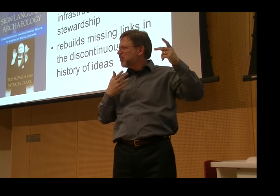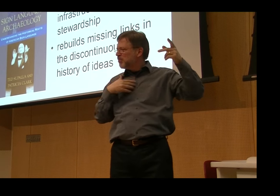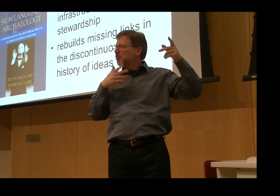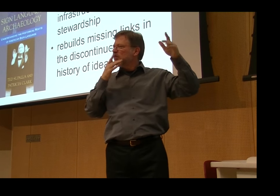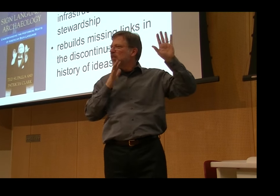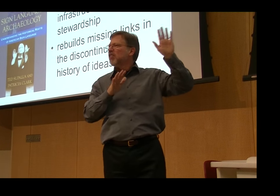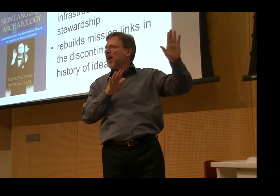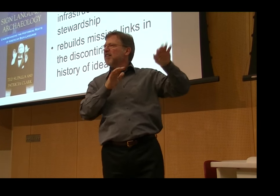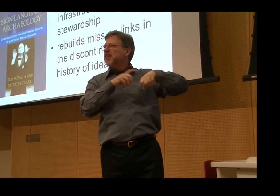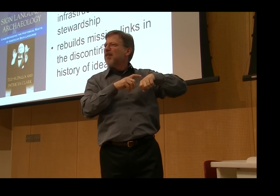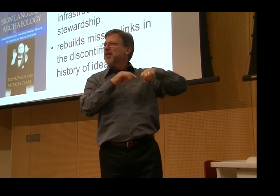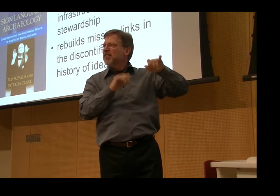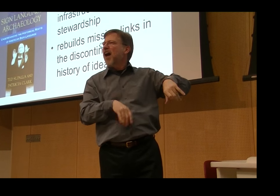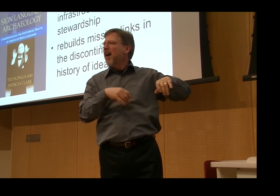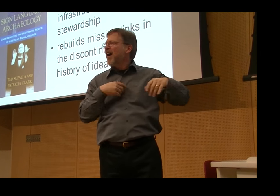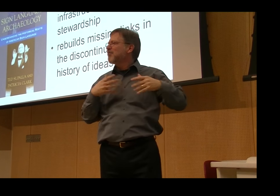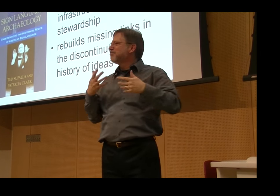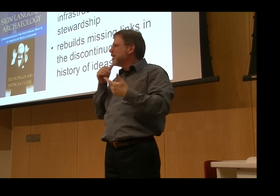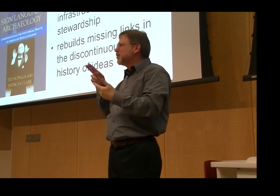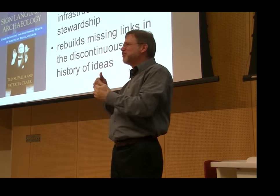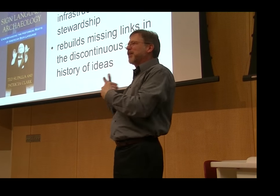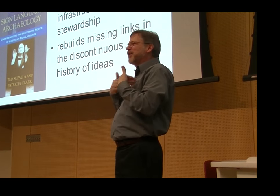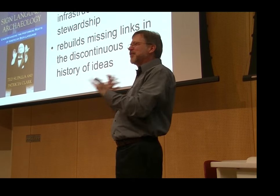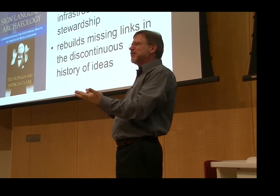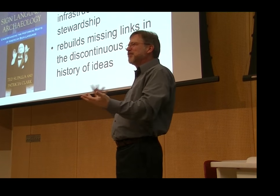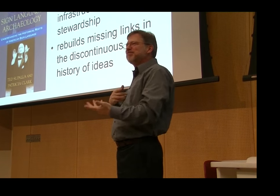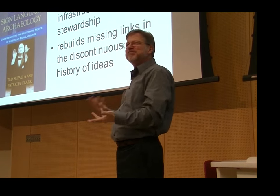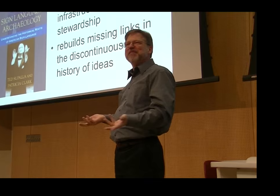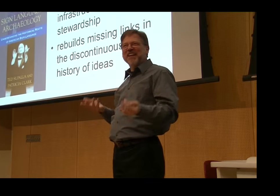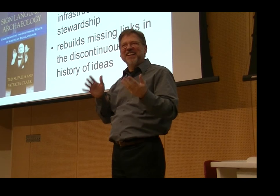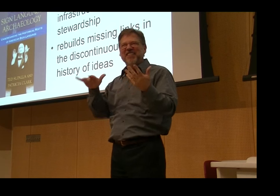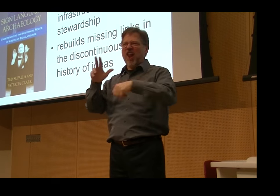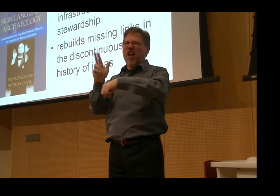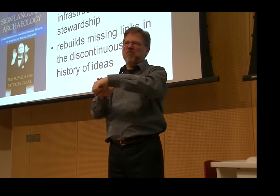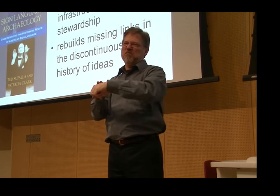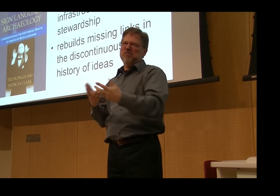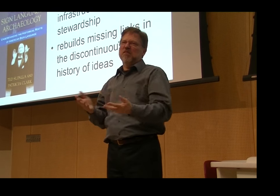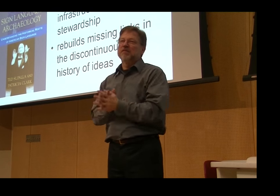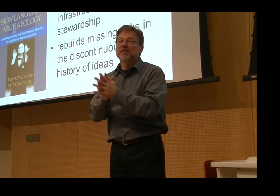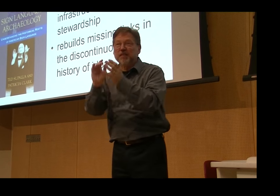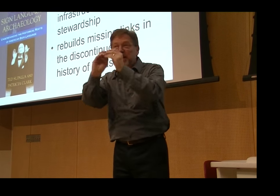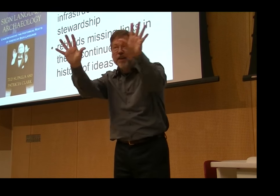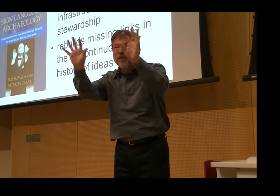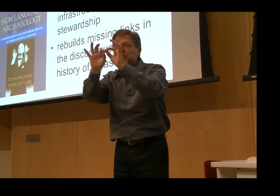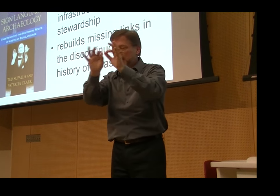to carefully show them signs from the past and say, do you remember seeing this or do you remember seeing older people